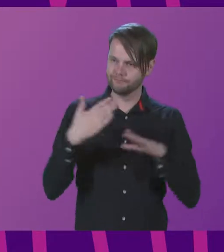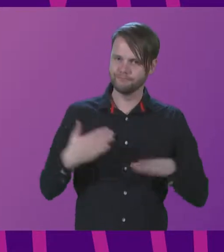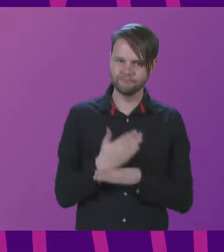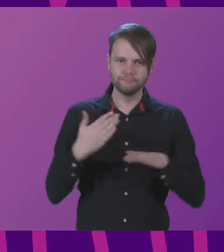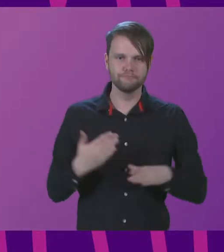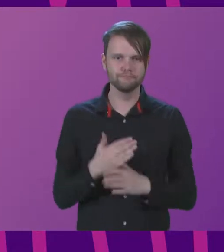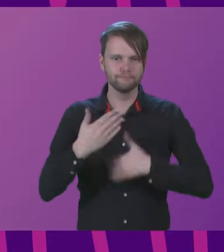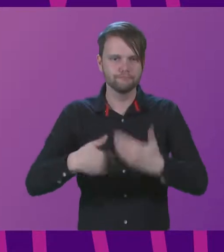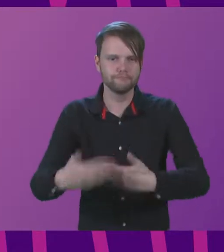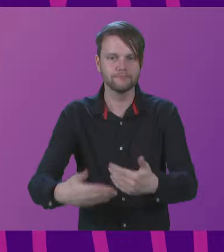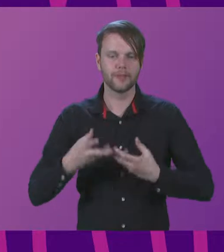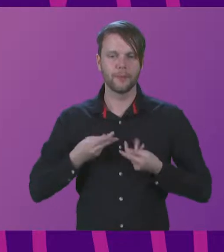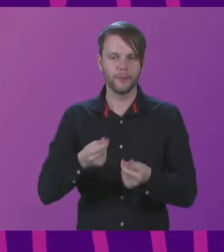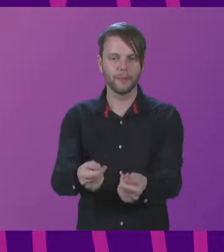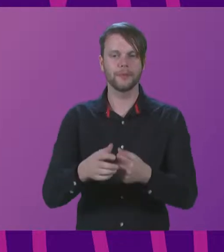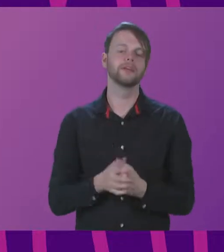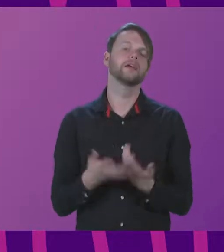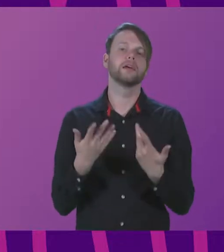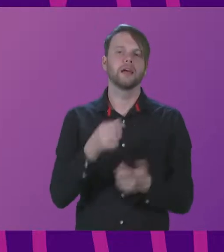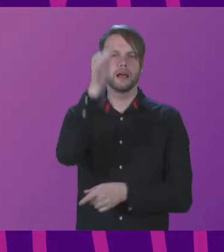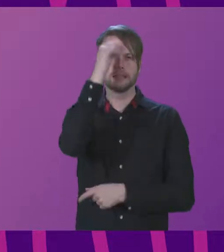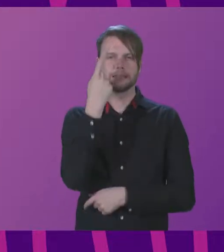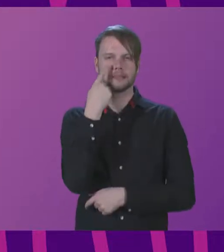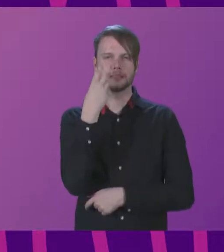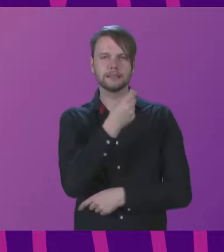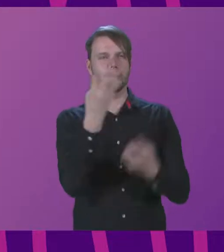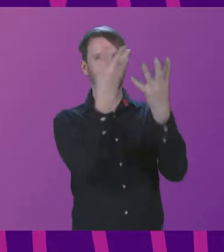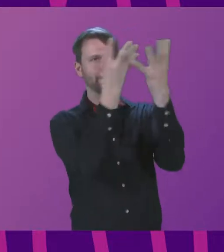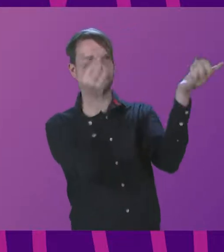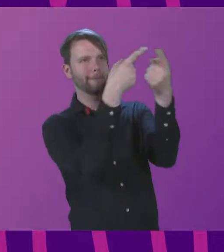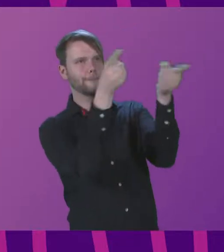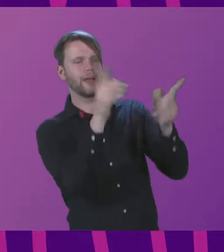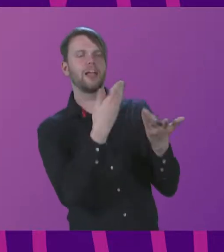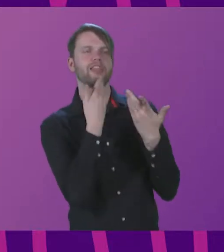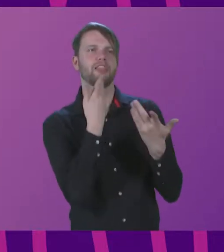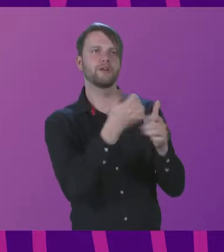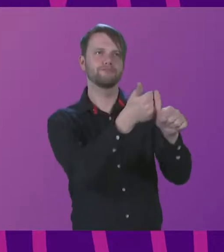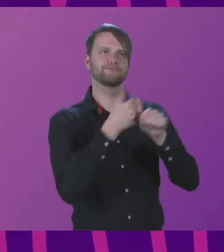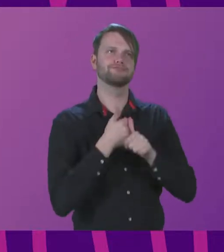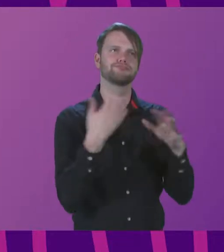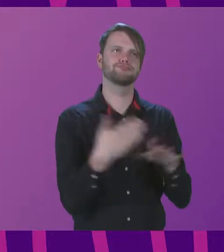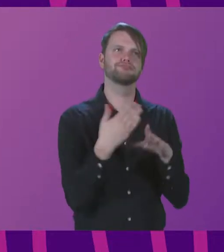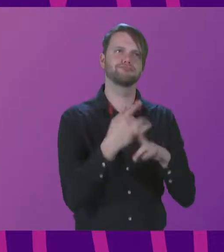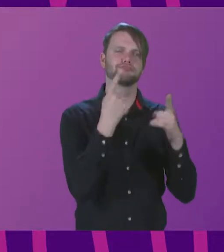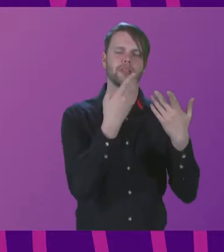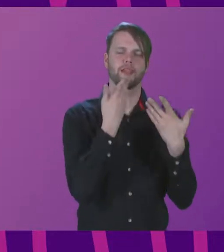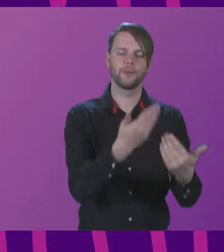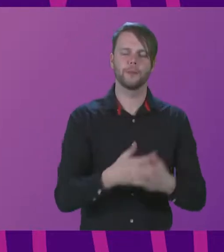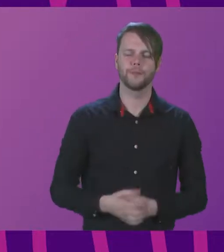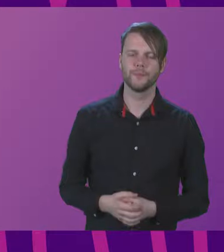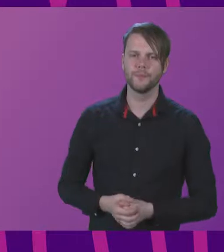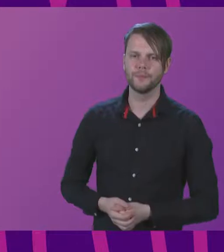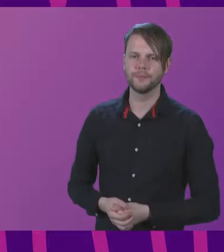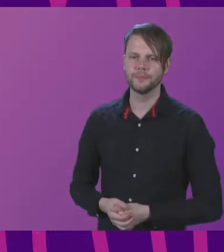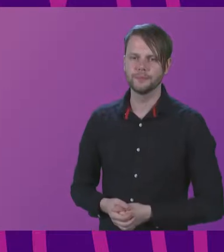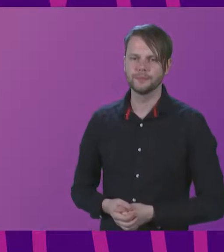as it has, many of whom I see are sitting in the gallery, thank you very much for all of your hard work throughout